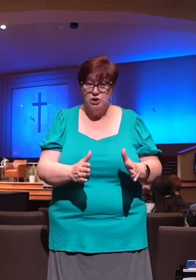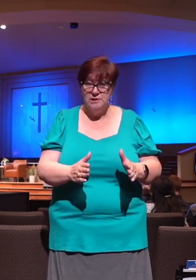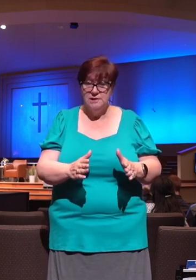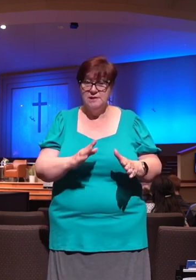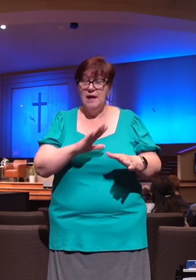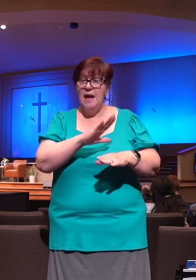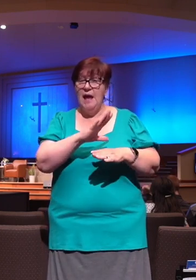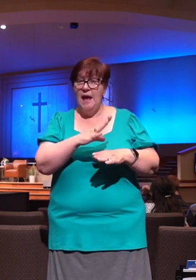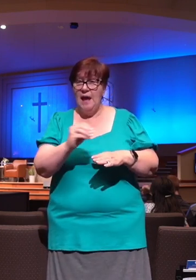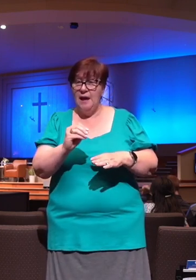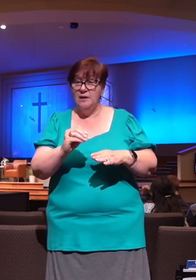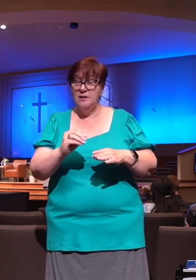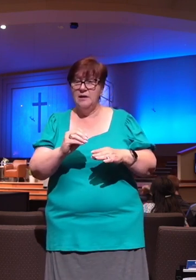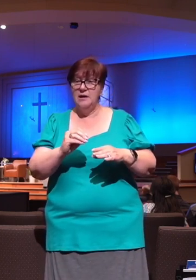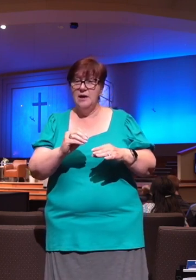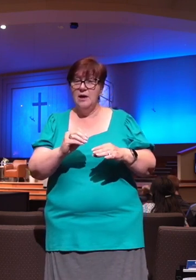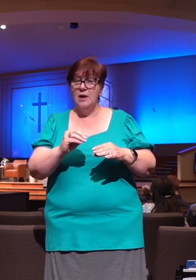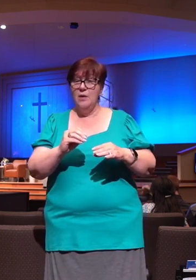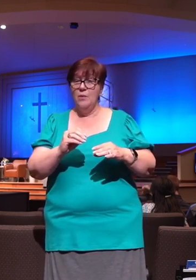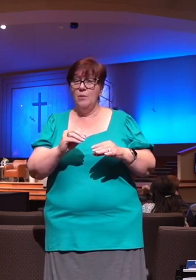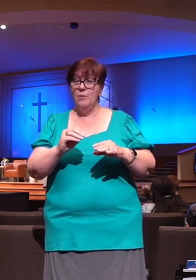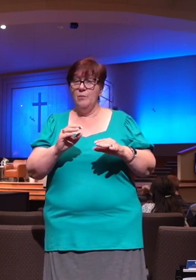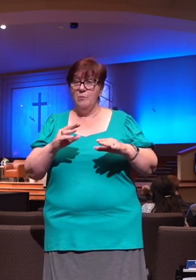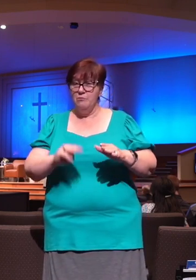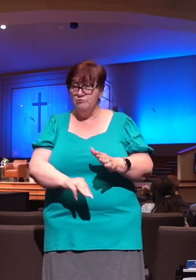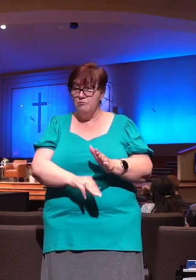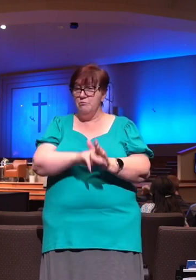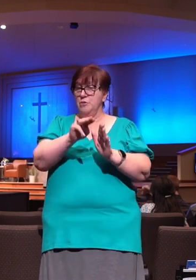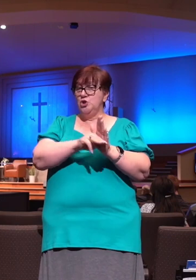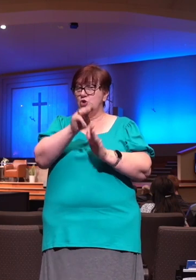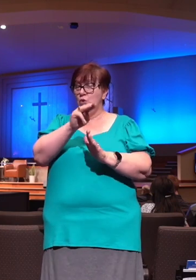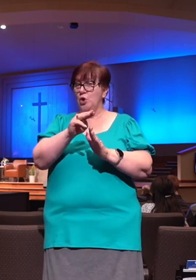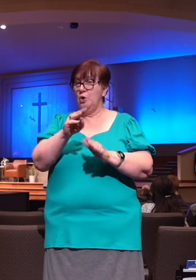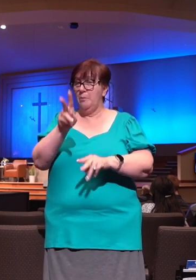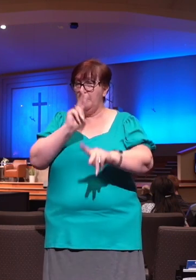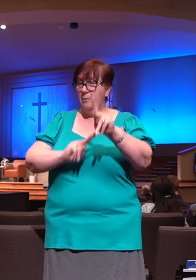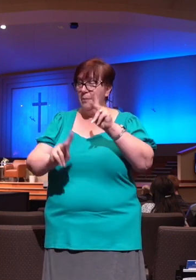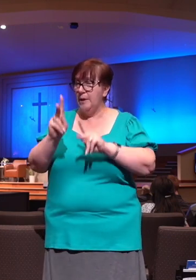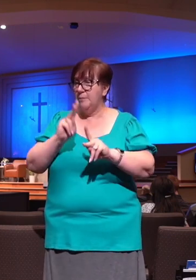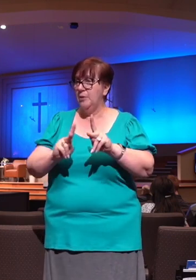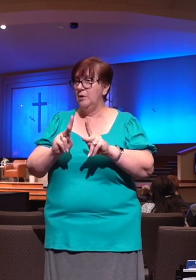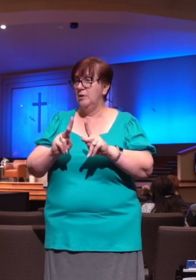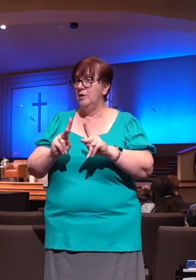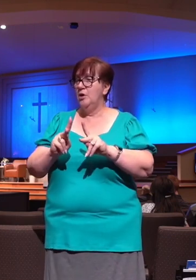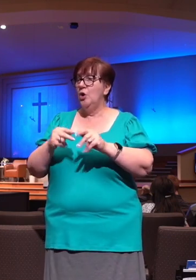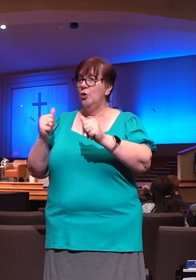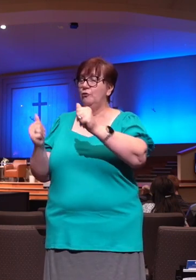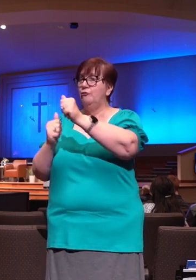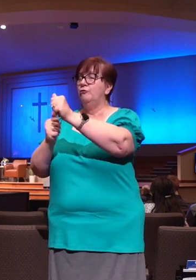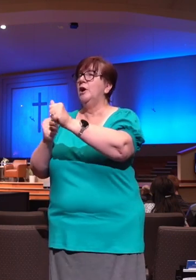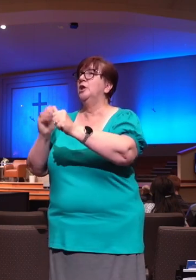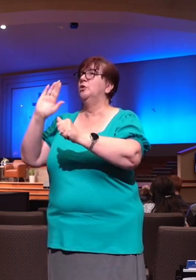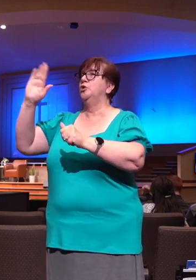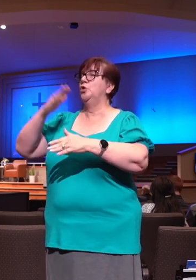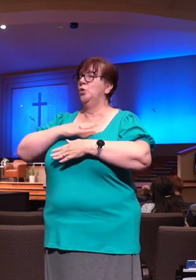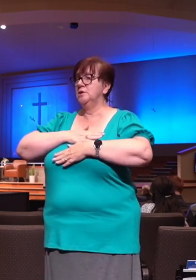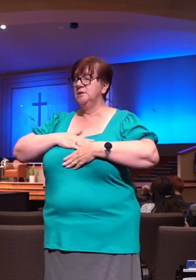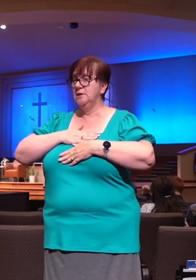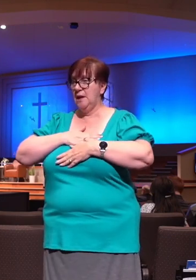all my delight. So, if you follow carefully in these verses, David just says, I'm only going to delight in thee, you're